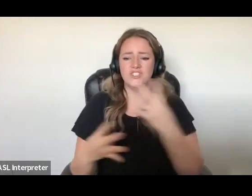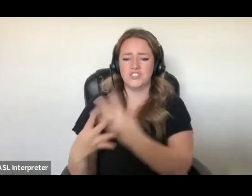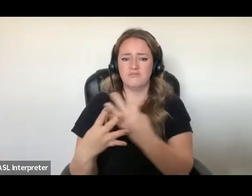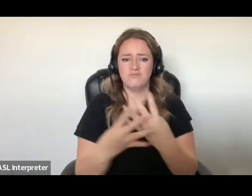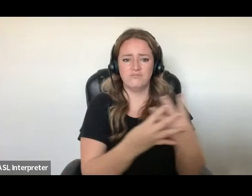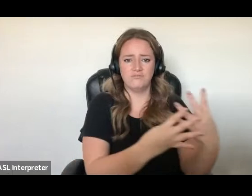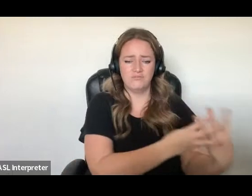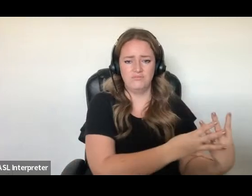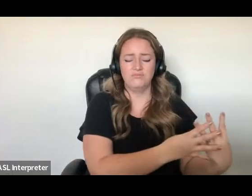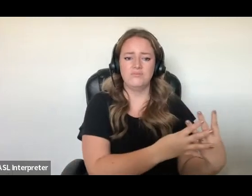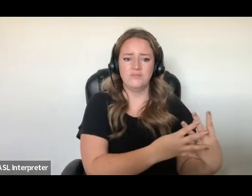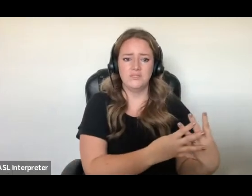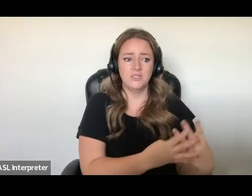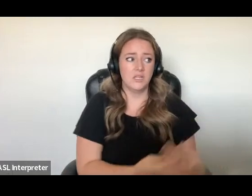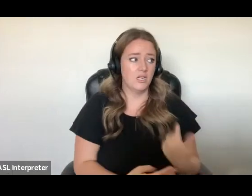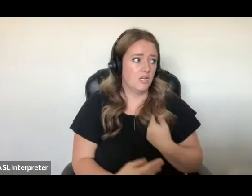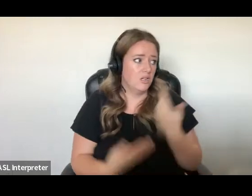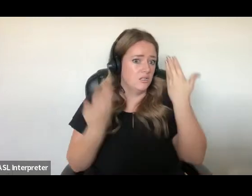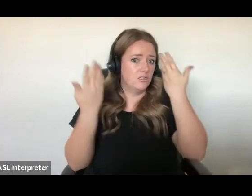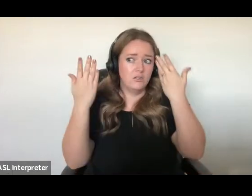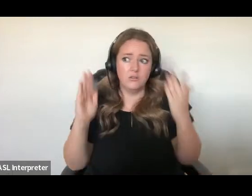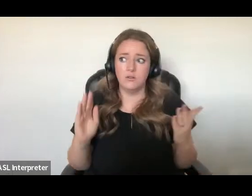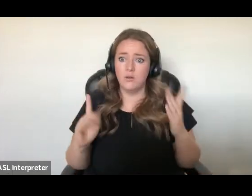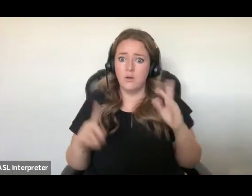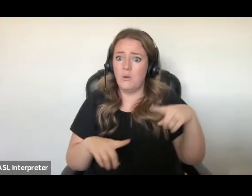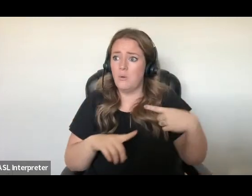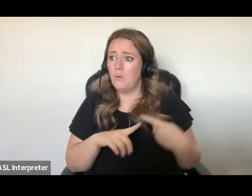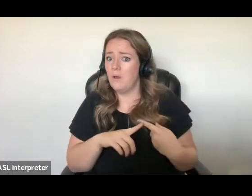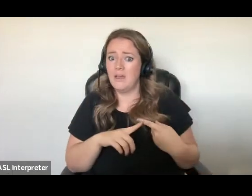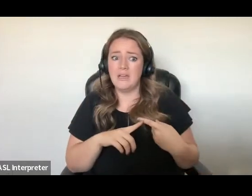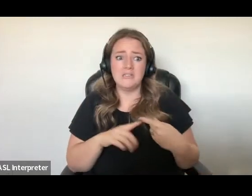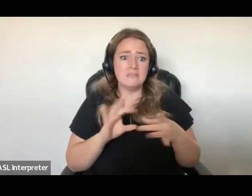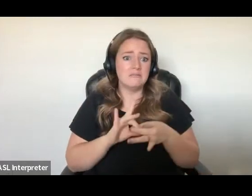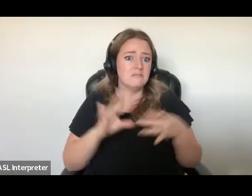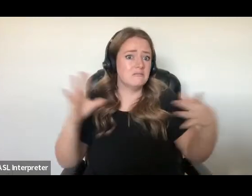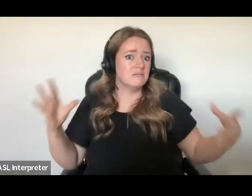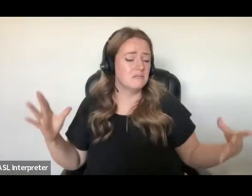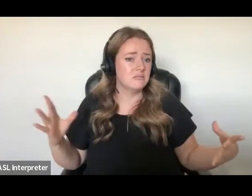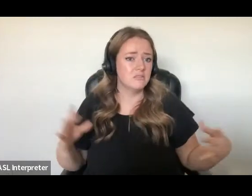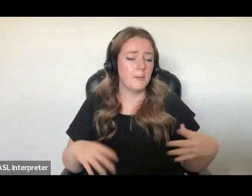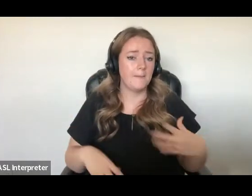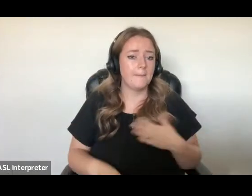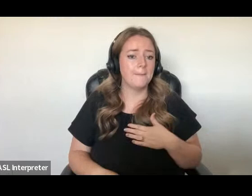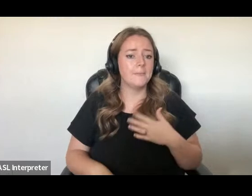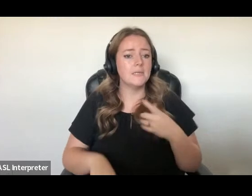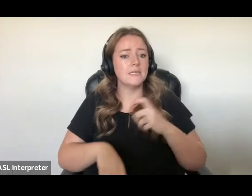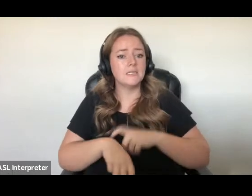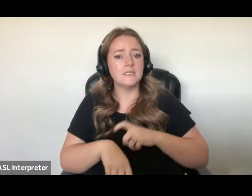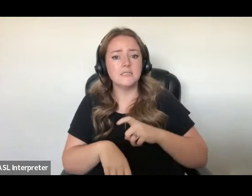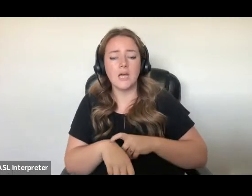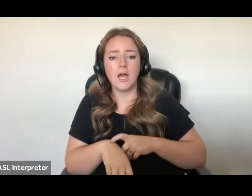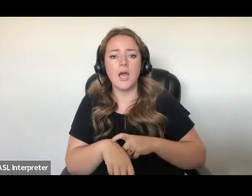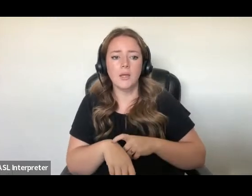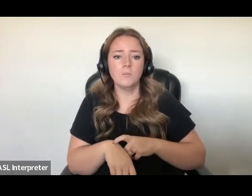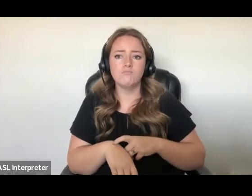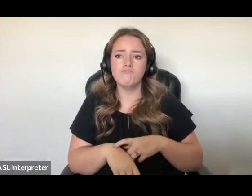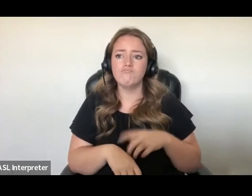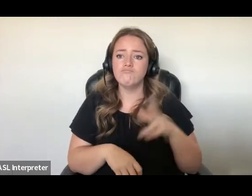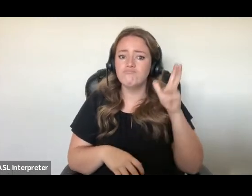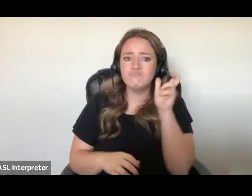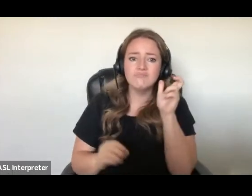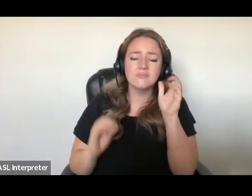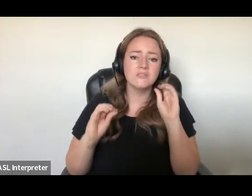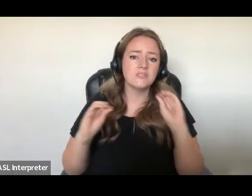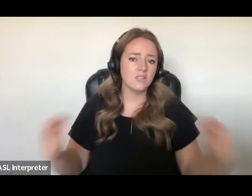never know when I would be released. I spent most of my time in jail in silence because I was